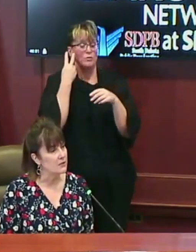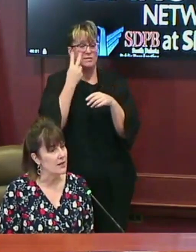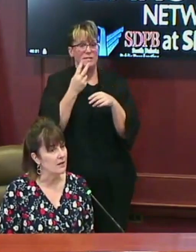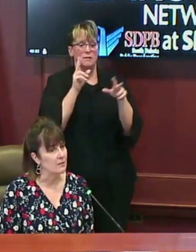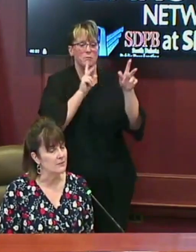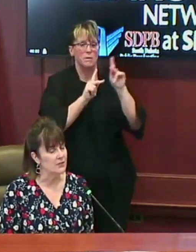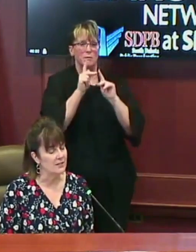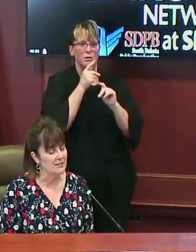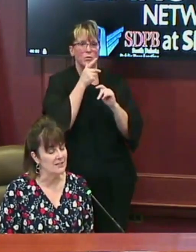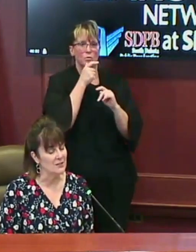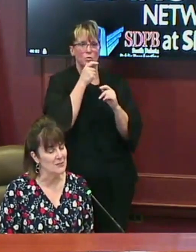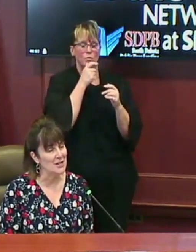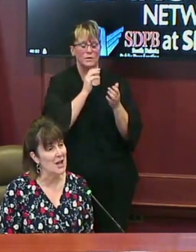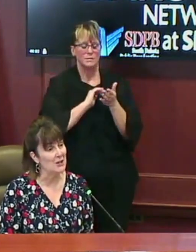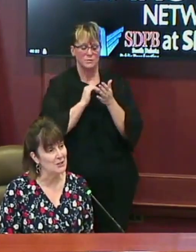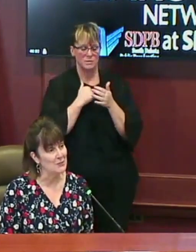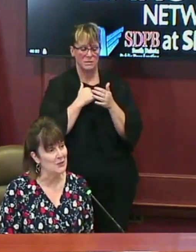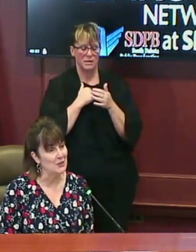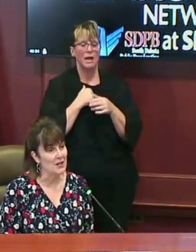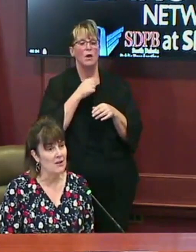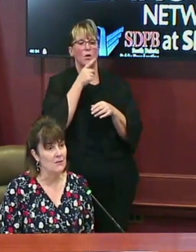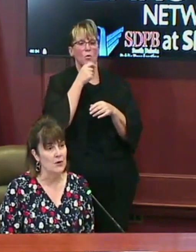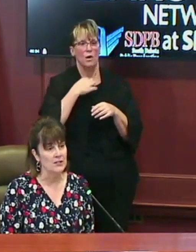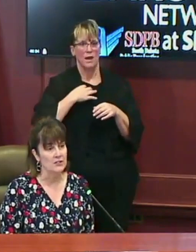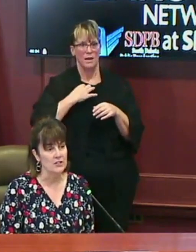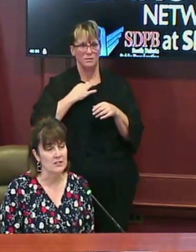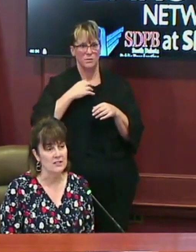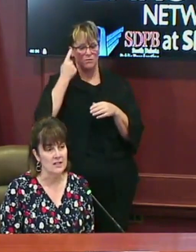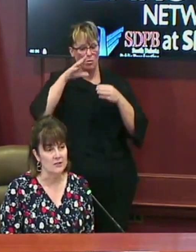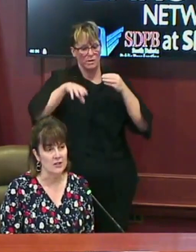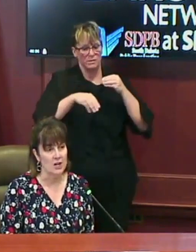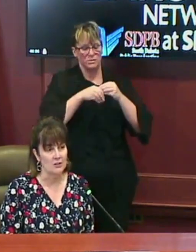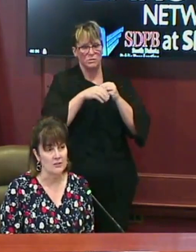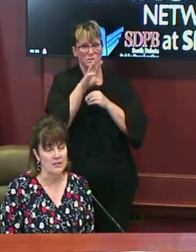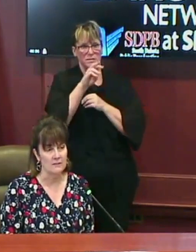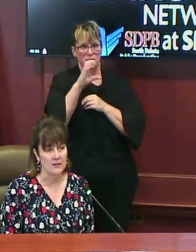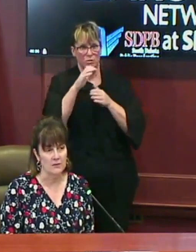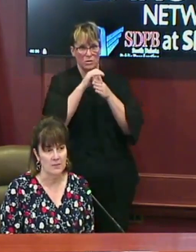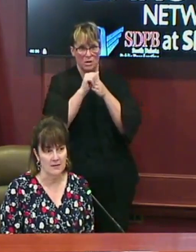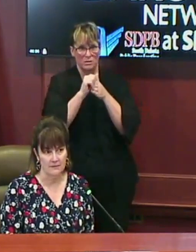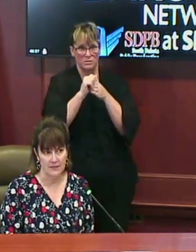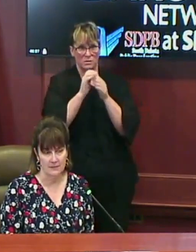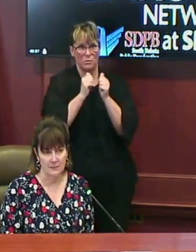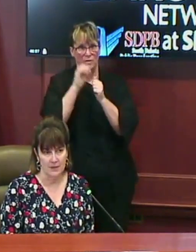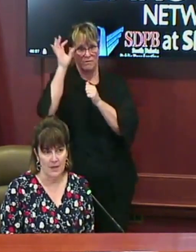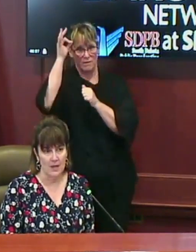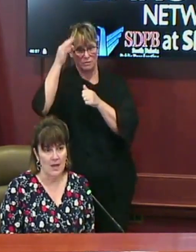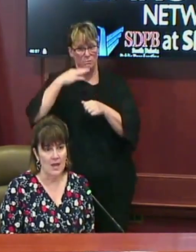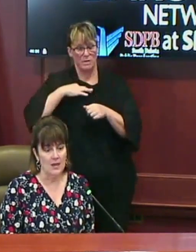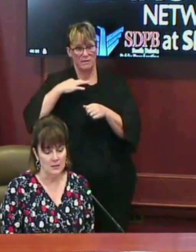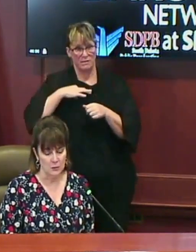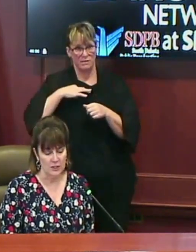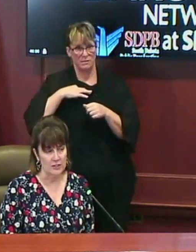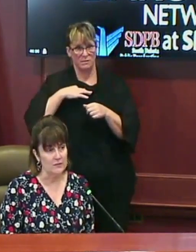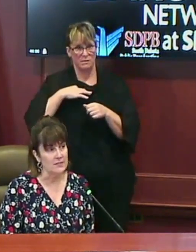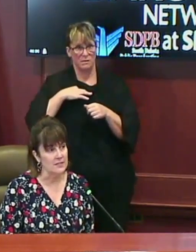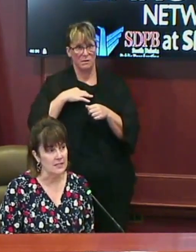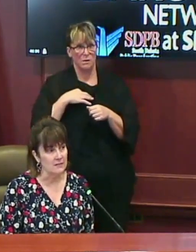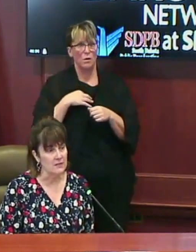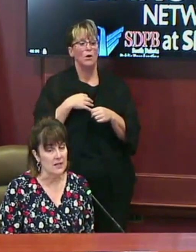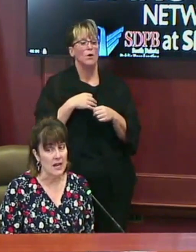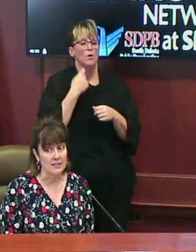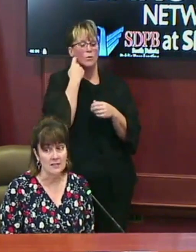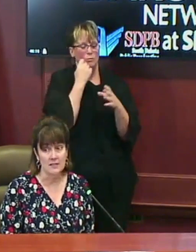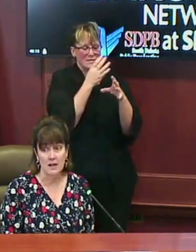individuals are eligible for an additional $600 in a federal benefit. And we just